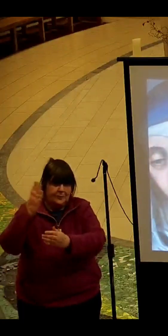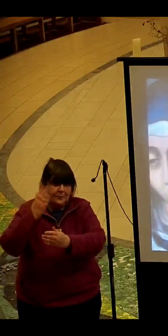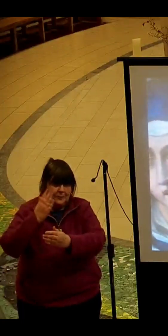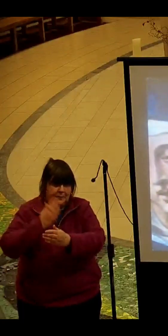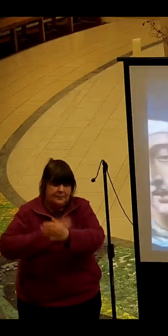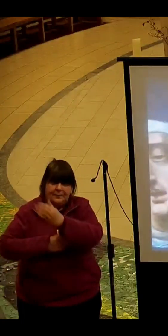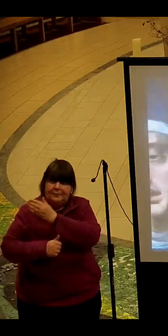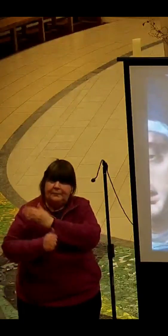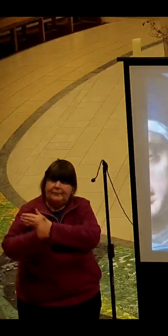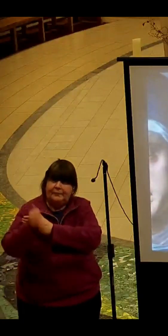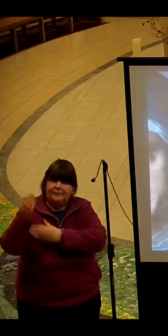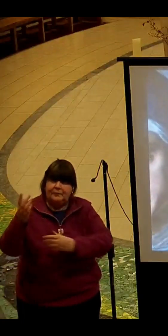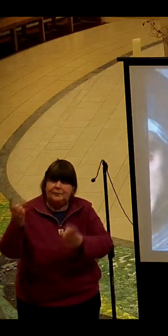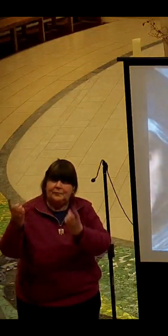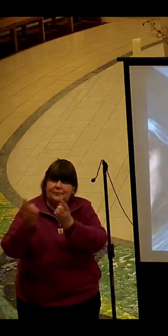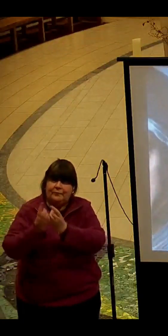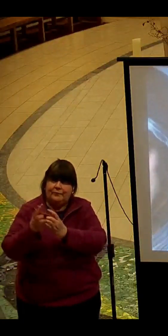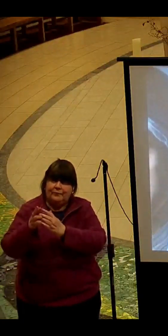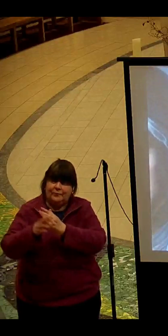Bless them all.